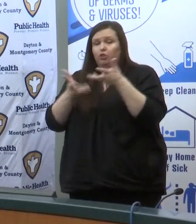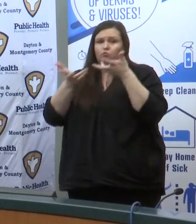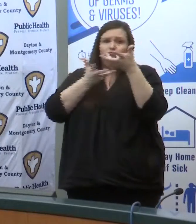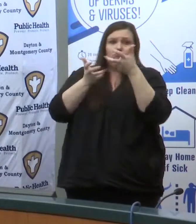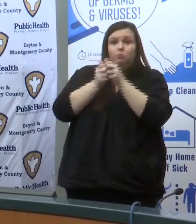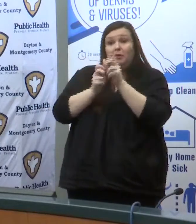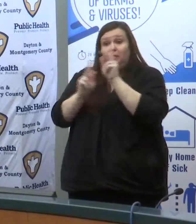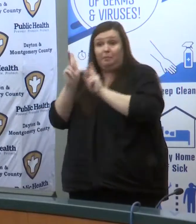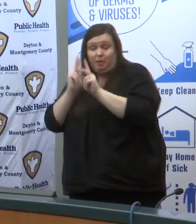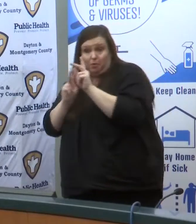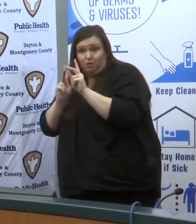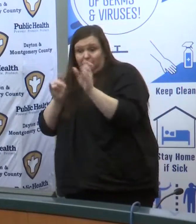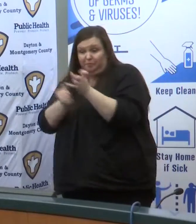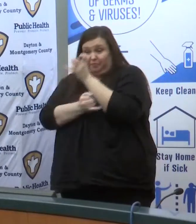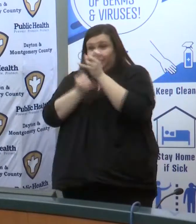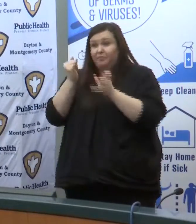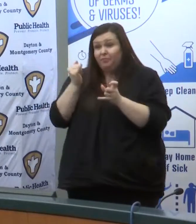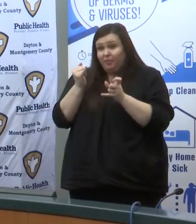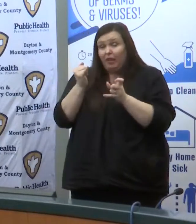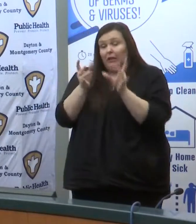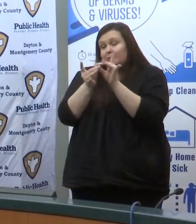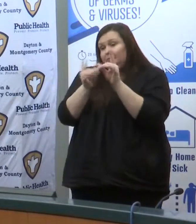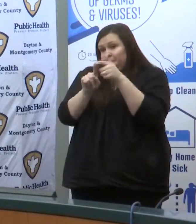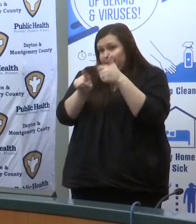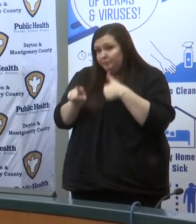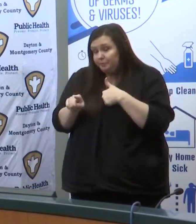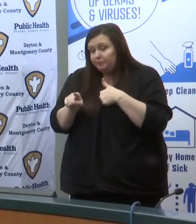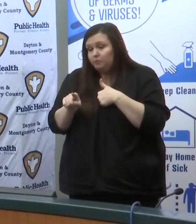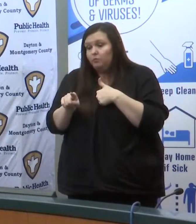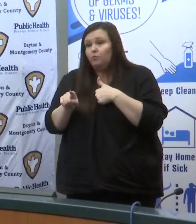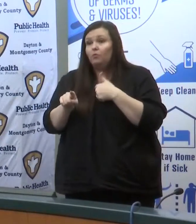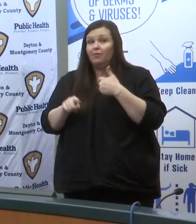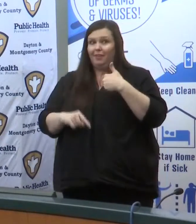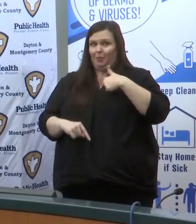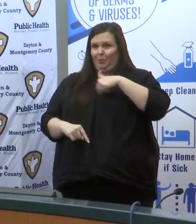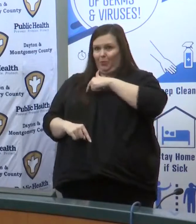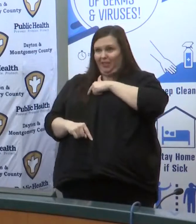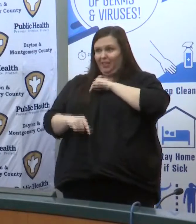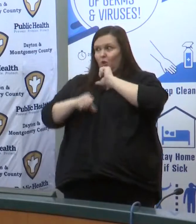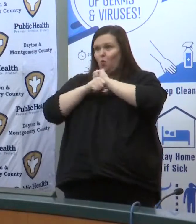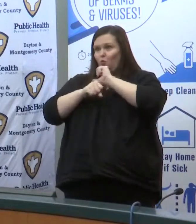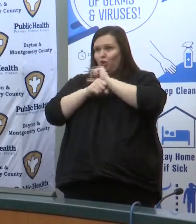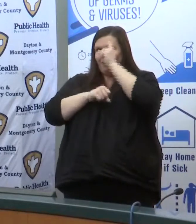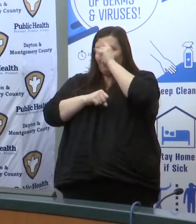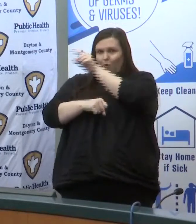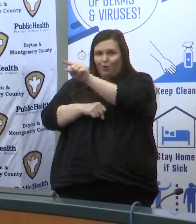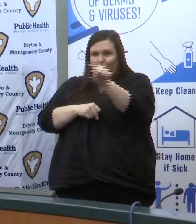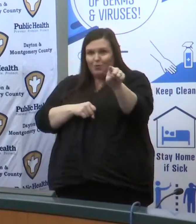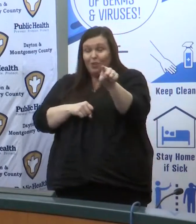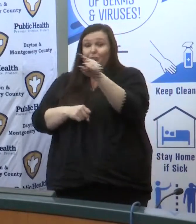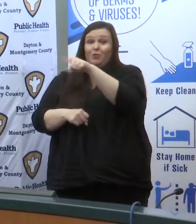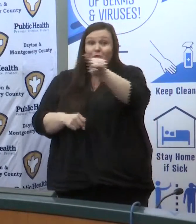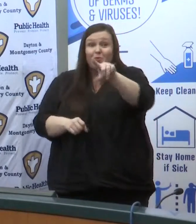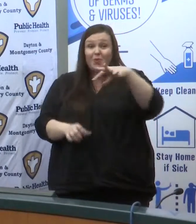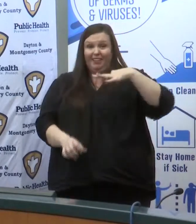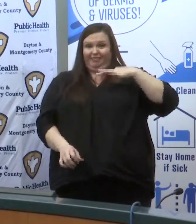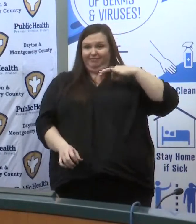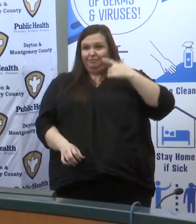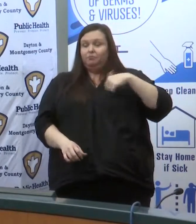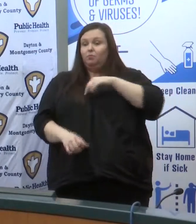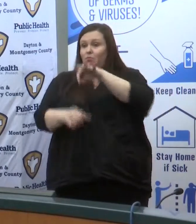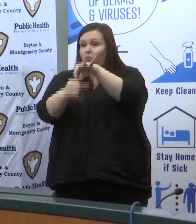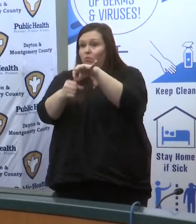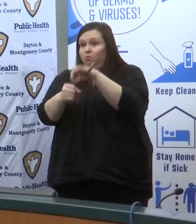and i guess last what i'd like to leave you with is we work for you folks we were elected by you folks